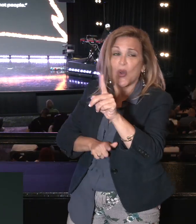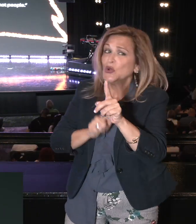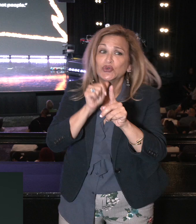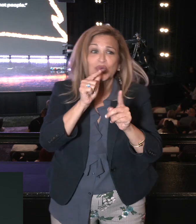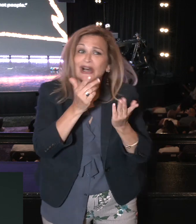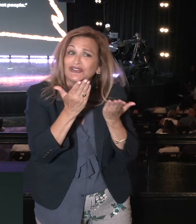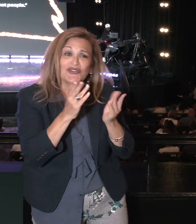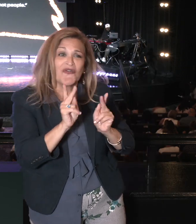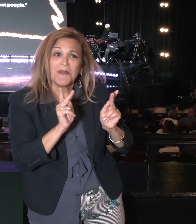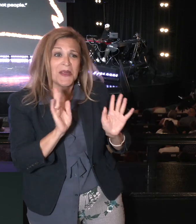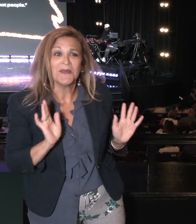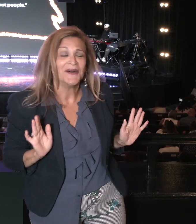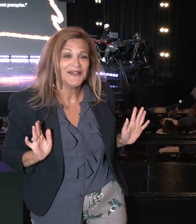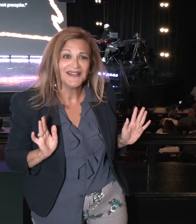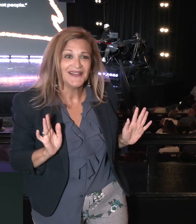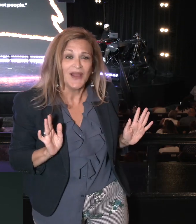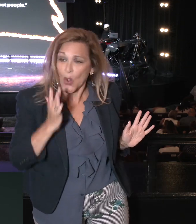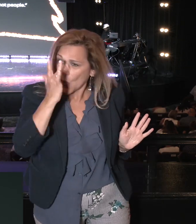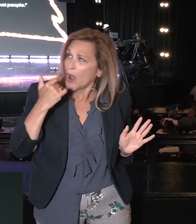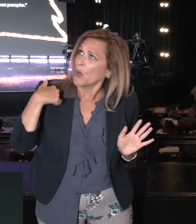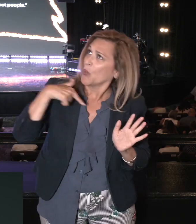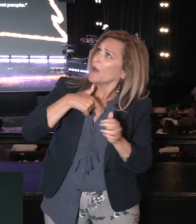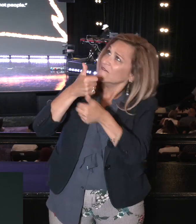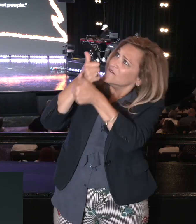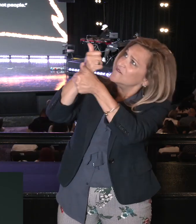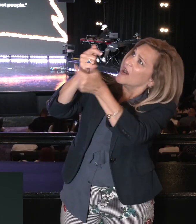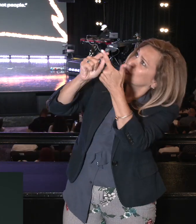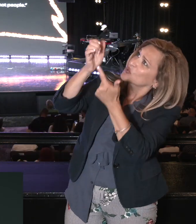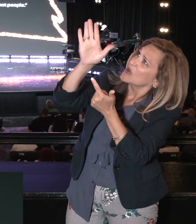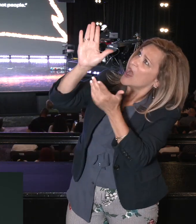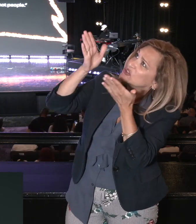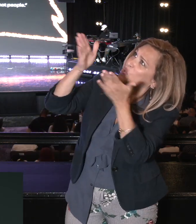wholeheartedly. Because we've got godly values. And godly morals.